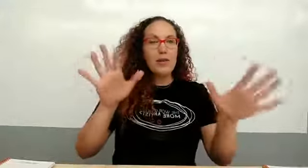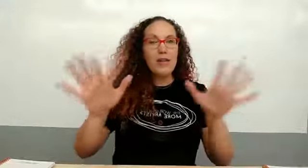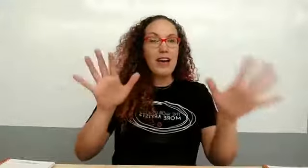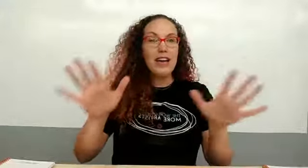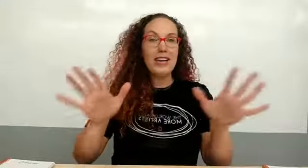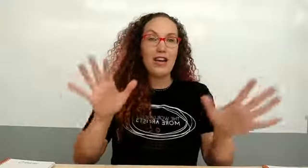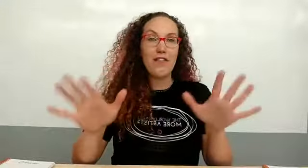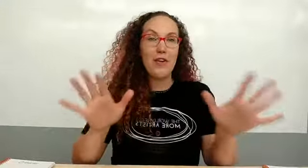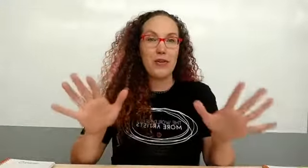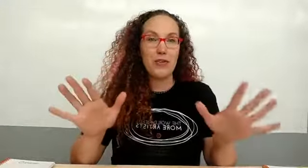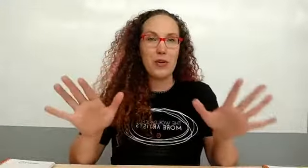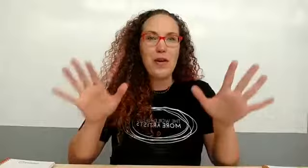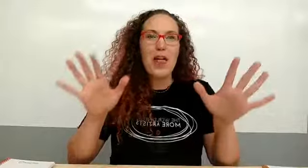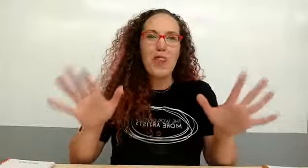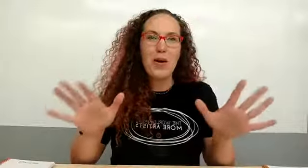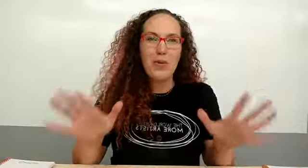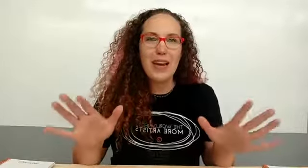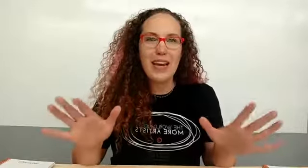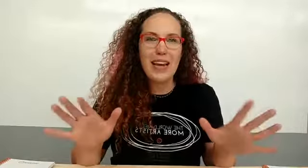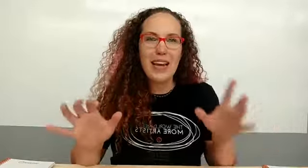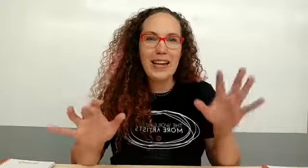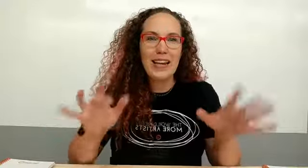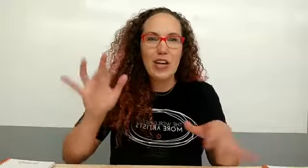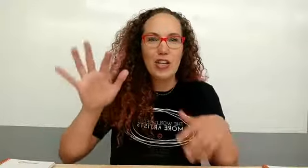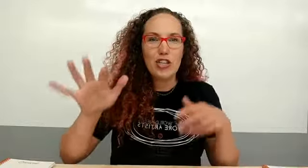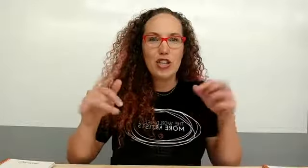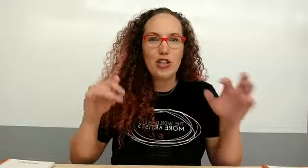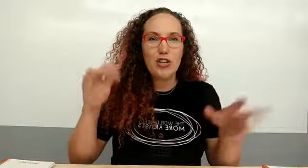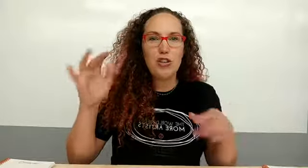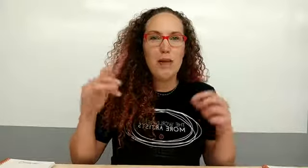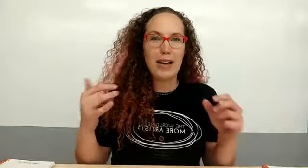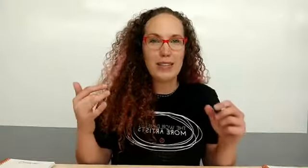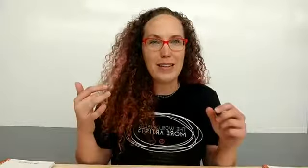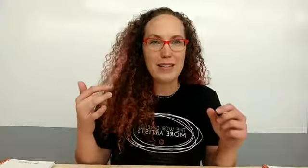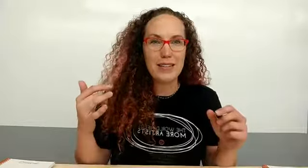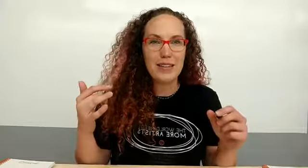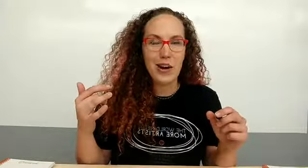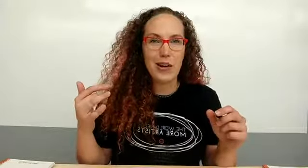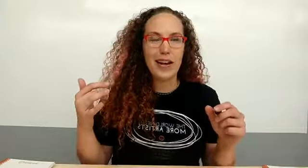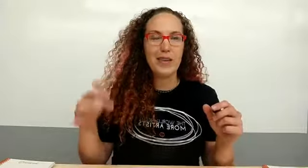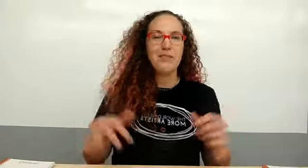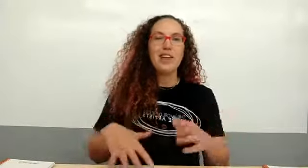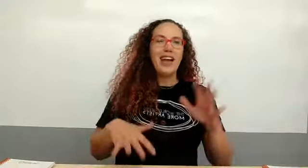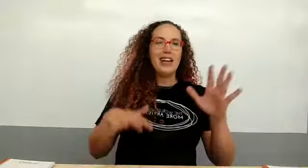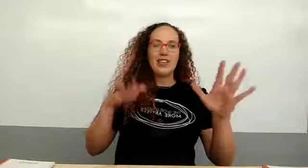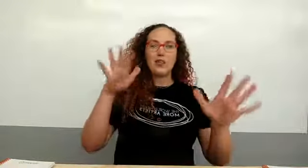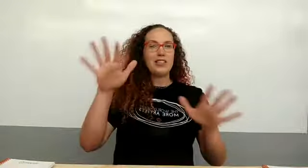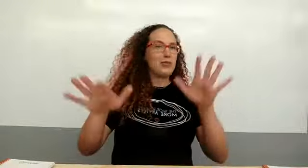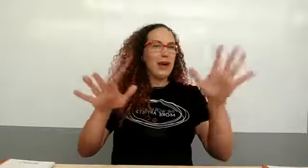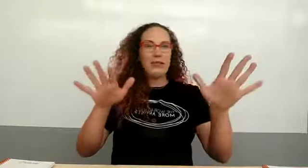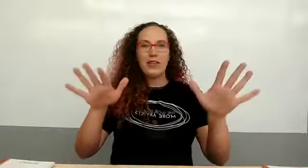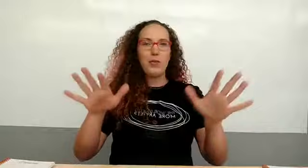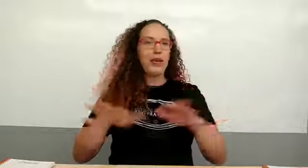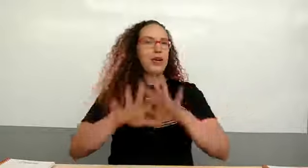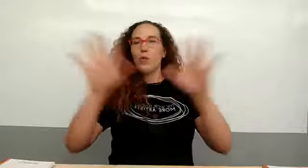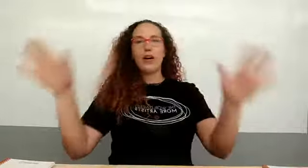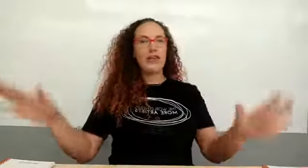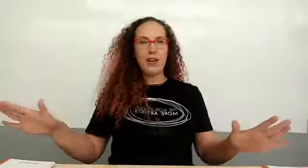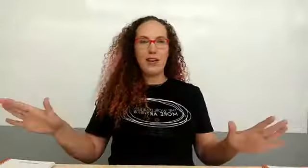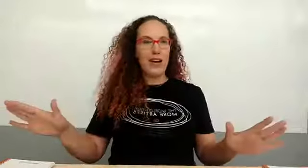may find in our focus group that we need two boxes all righty and you can subscribe to either one we're gonna figure all